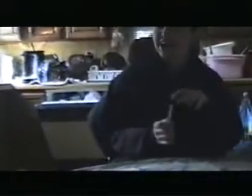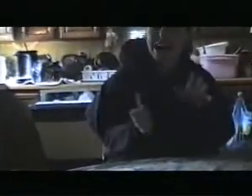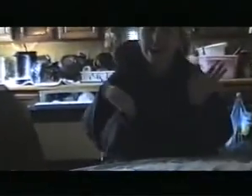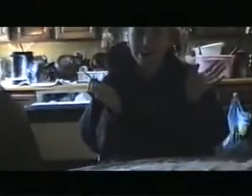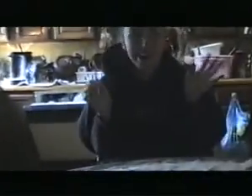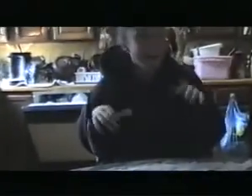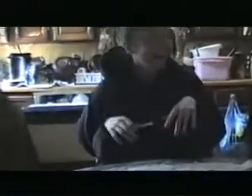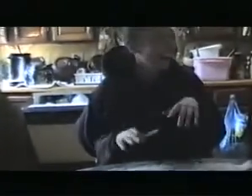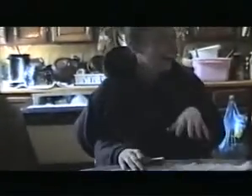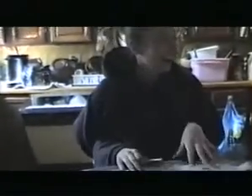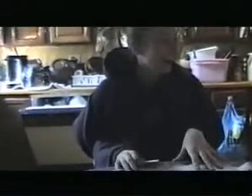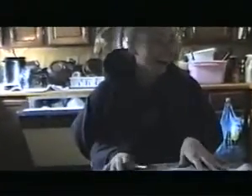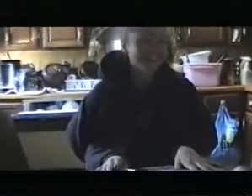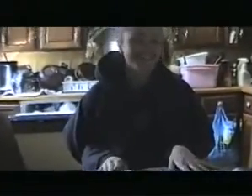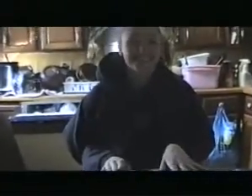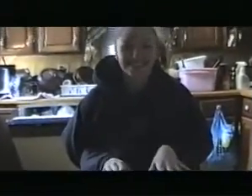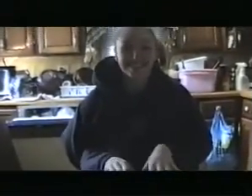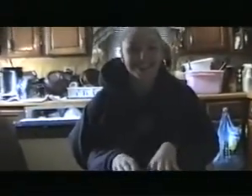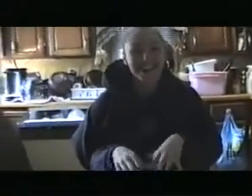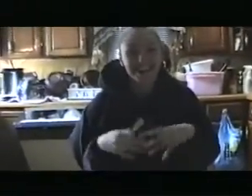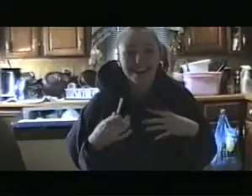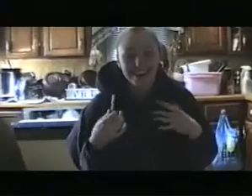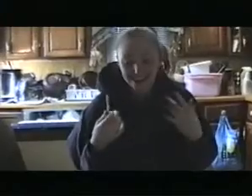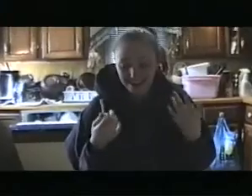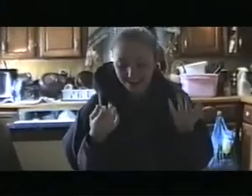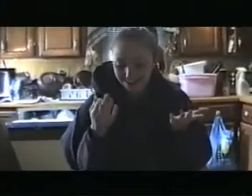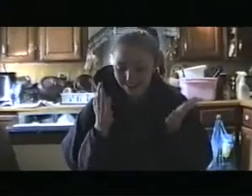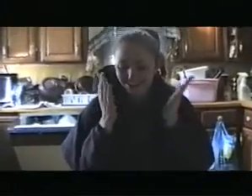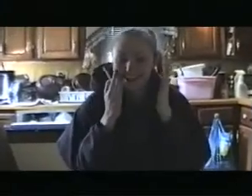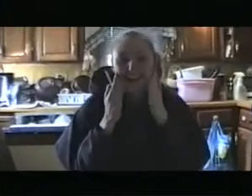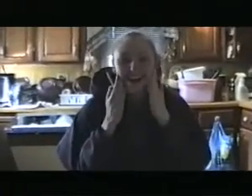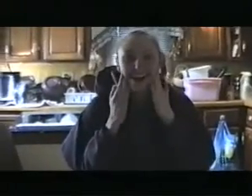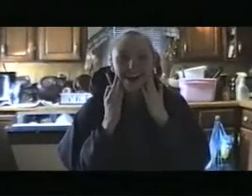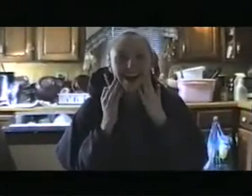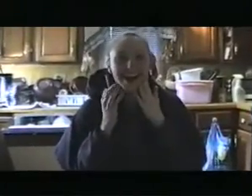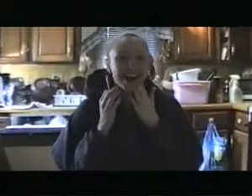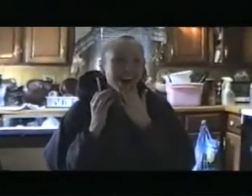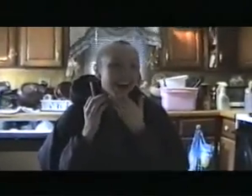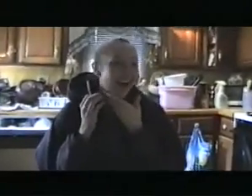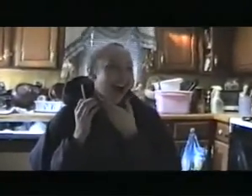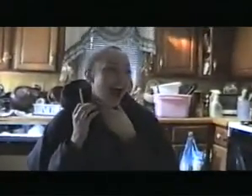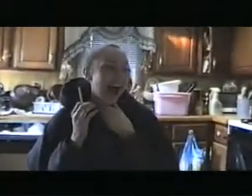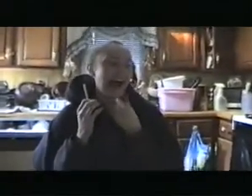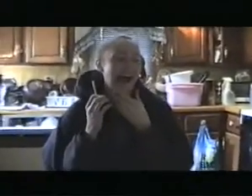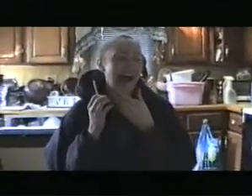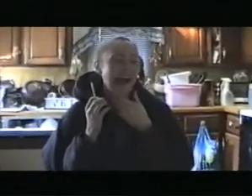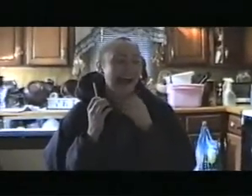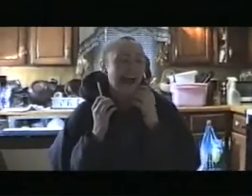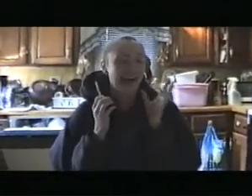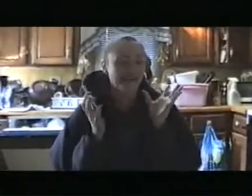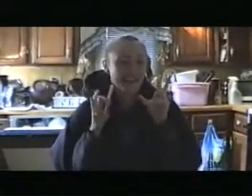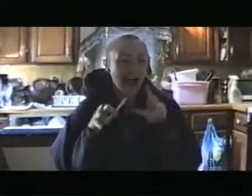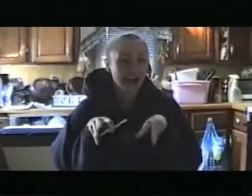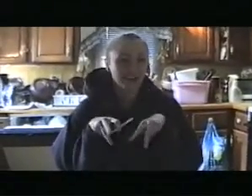So... I don't know what to say. My mom's Hannah and I'm actually retarded. I have bowel